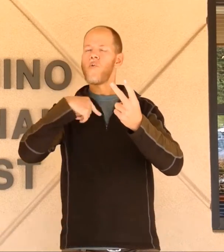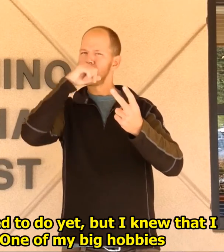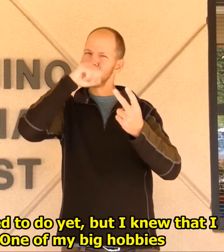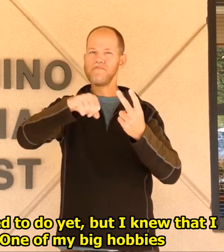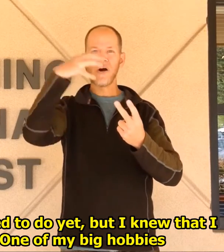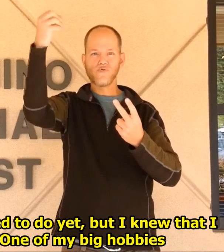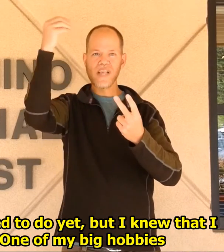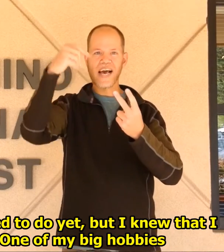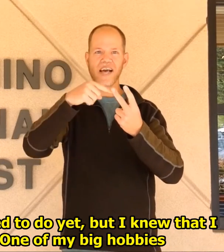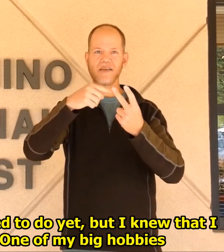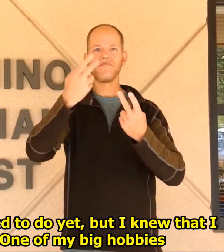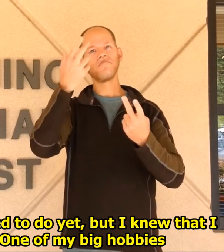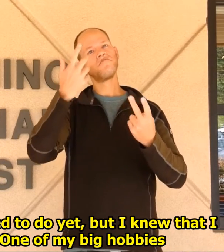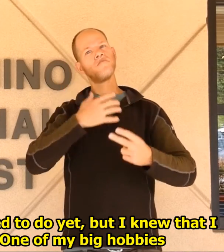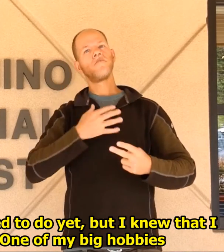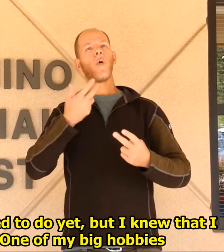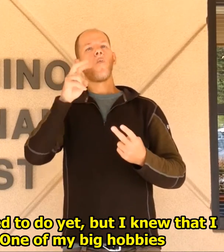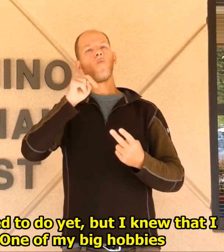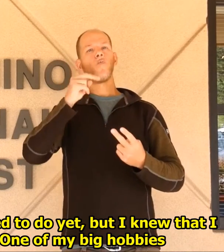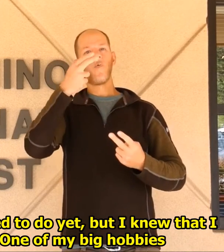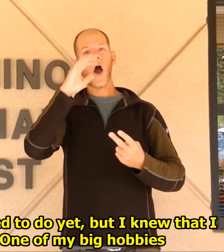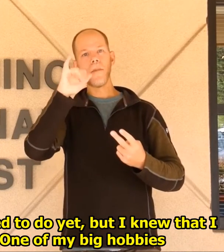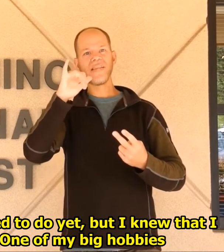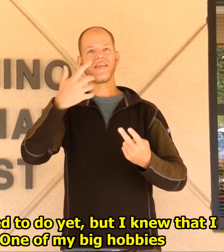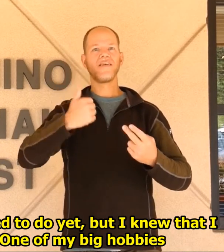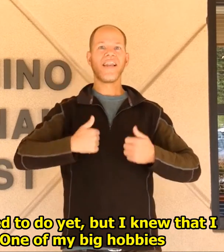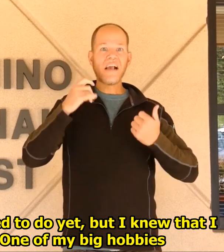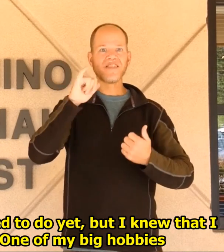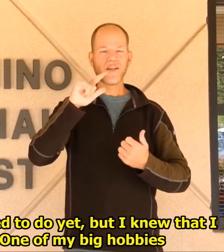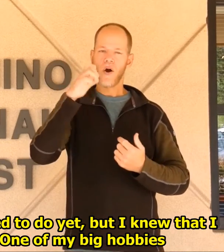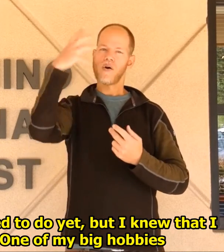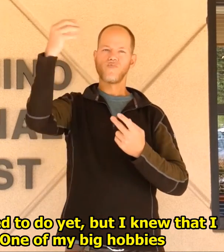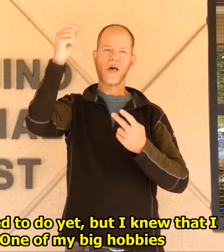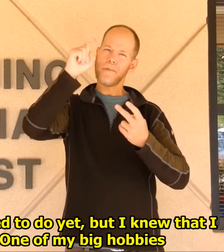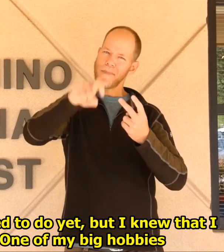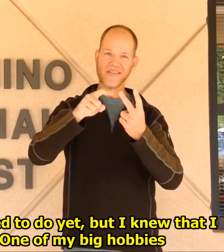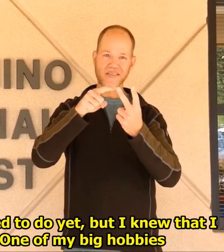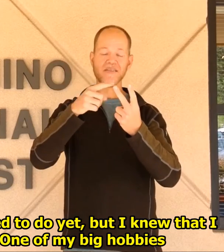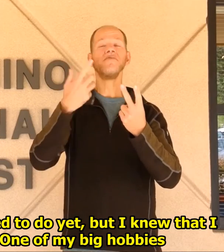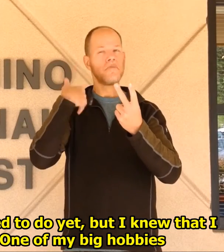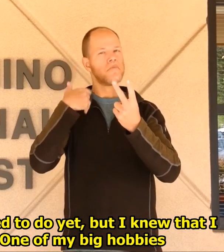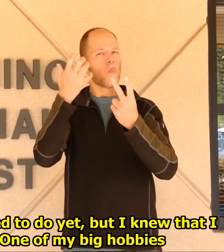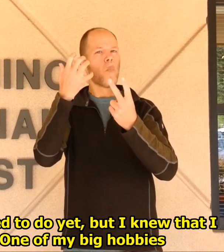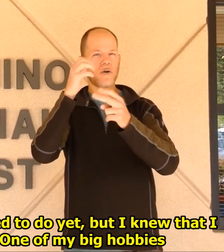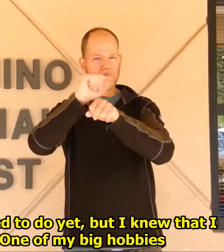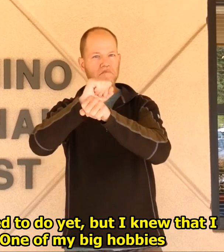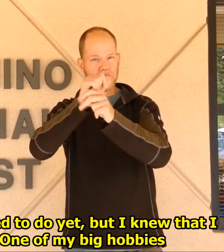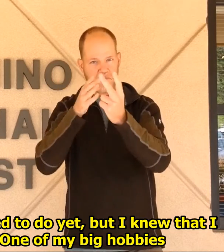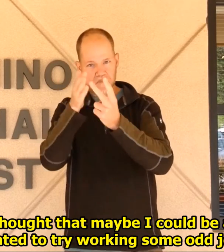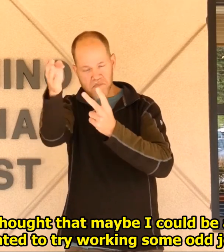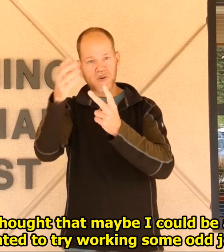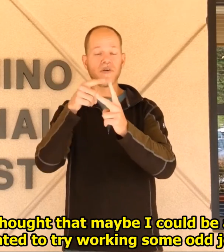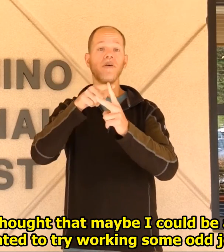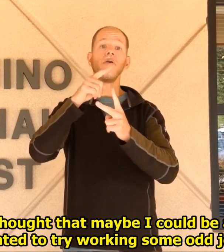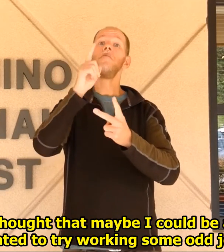I didn't know what I wanted to do yet but I knew that I liked being outside. One of my big hobbies was being outside.